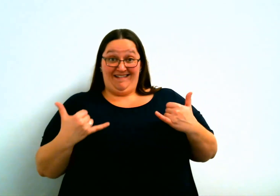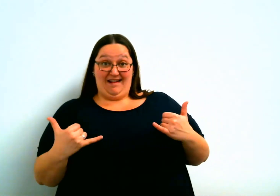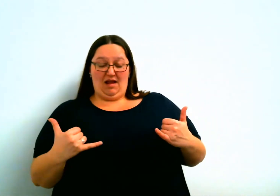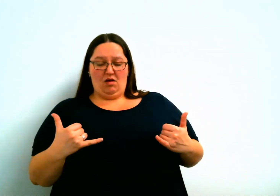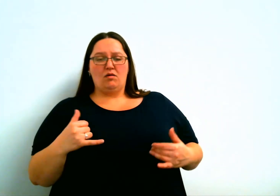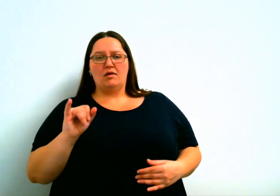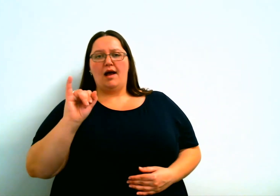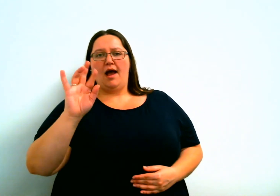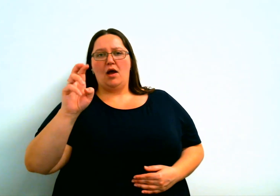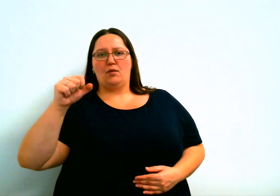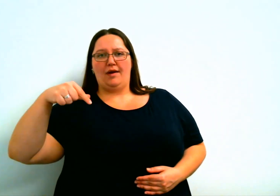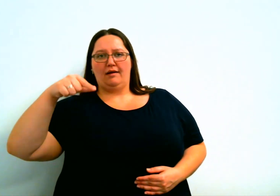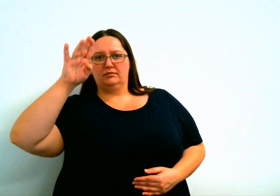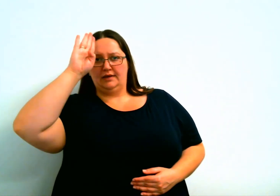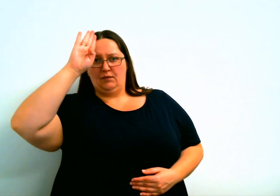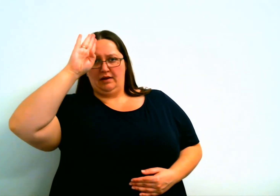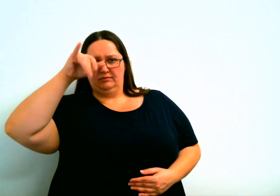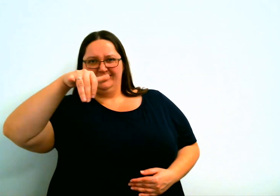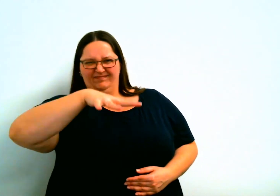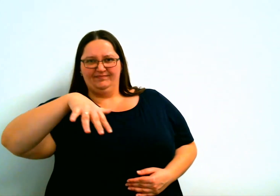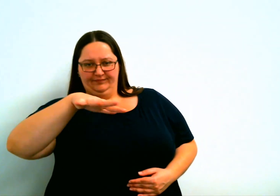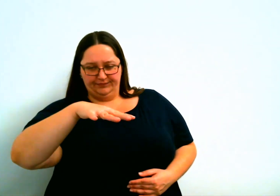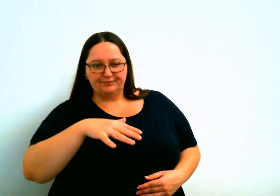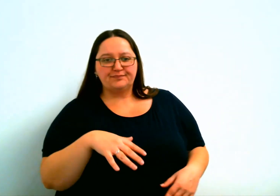That area currently is where Iraq is.